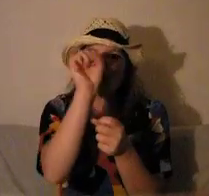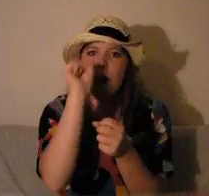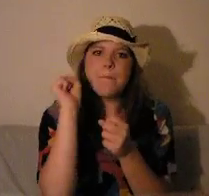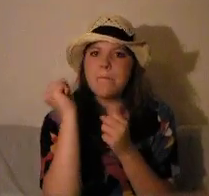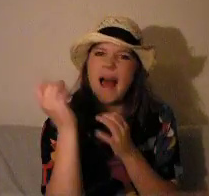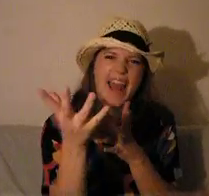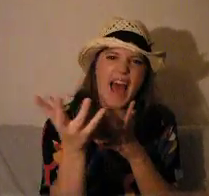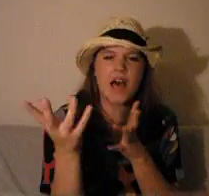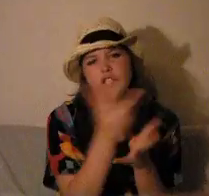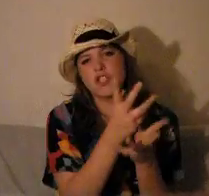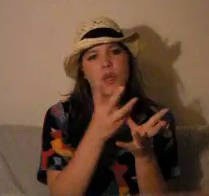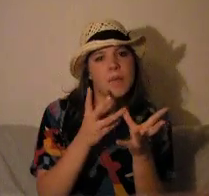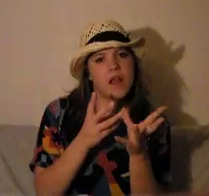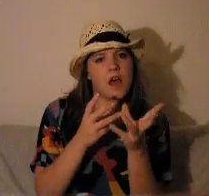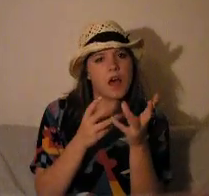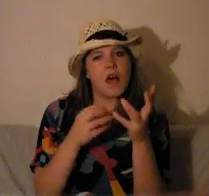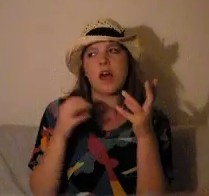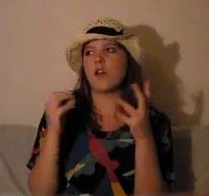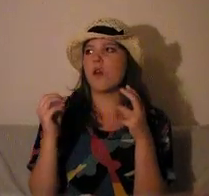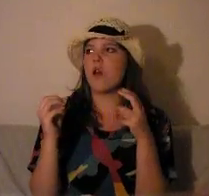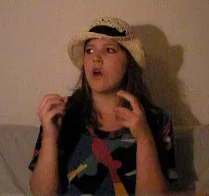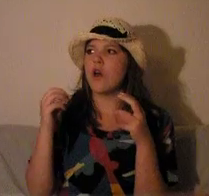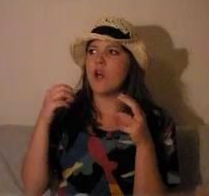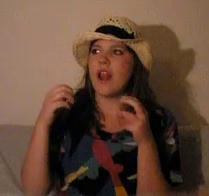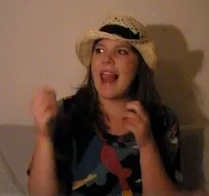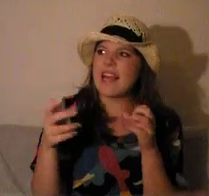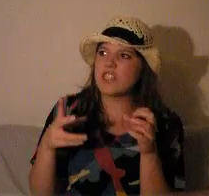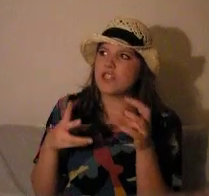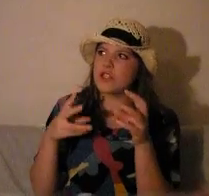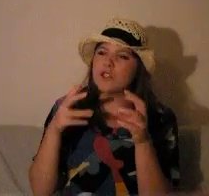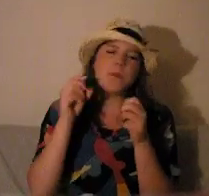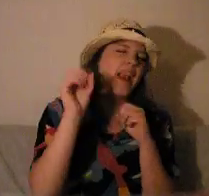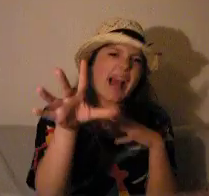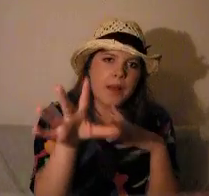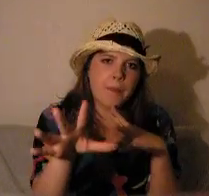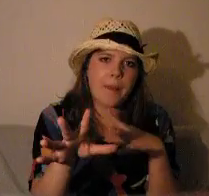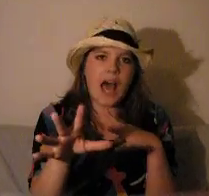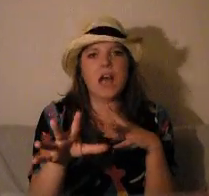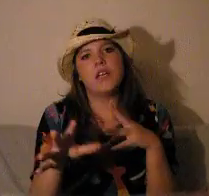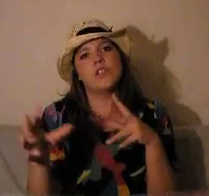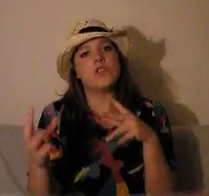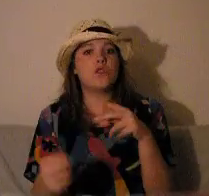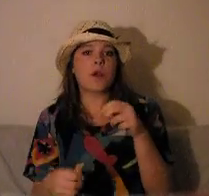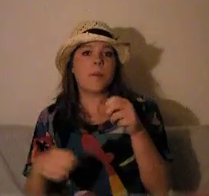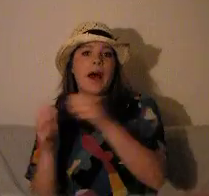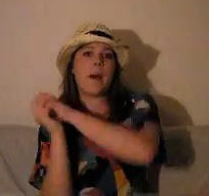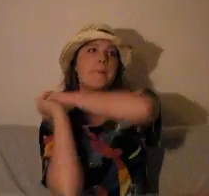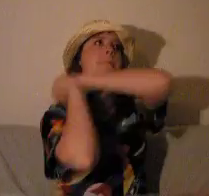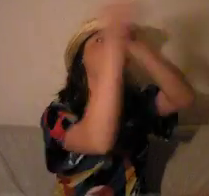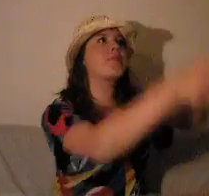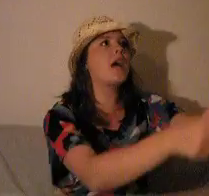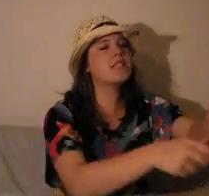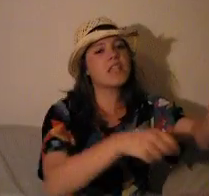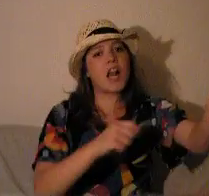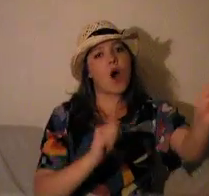I very much, I like to go to parties, but I'm a little bit shy, so sometimes I don't really